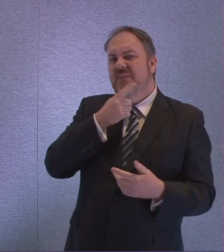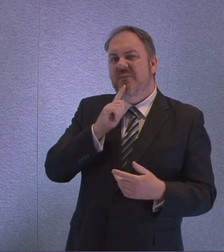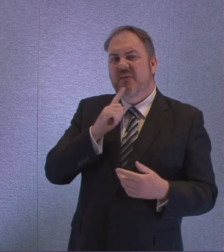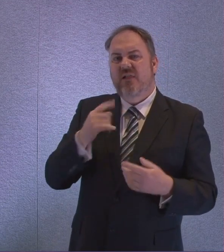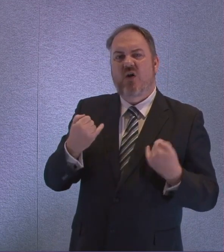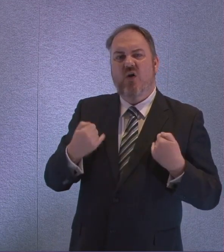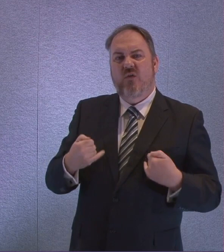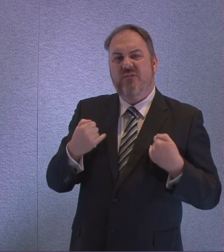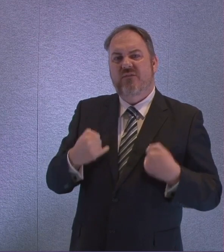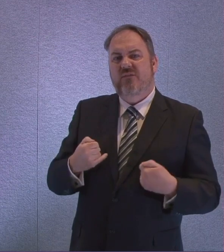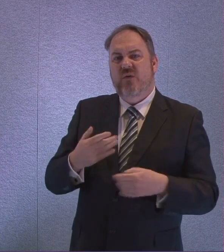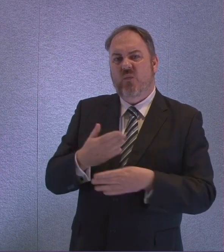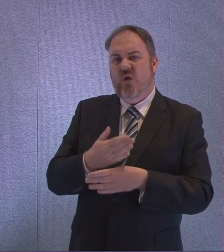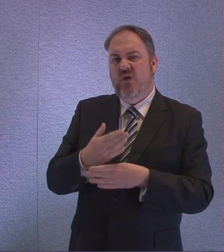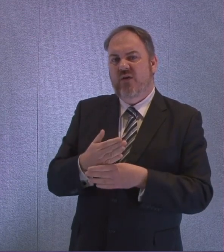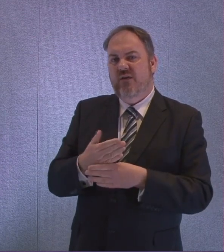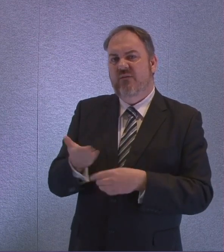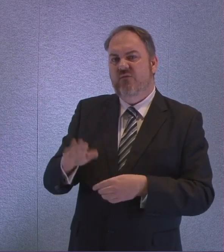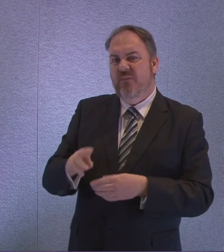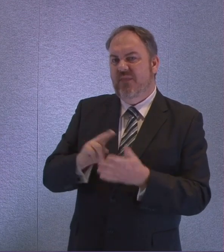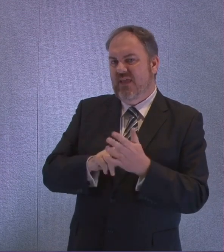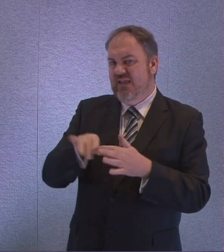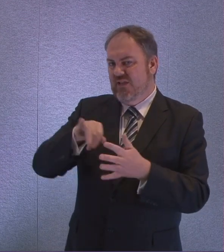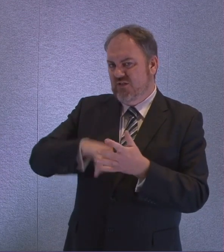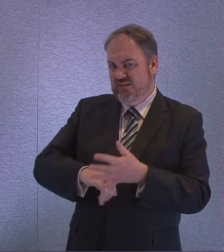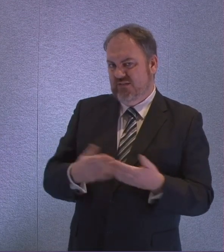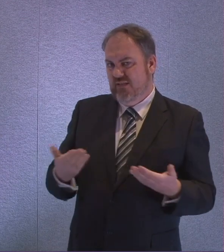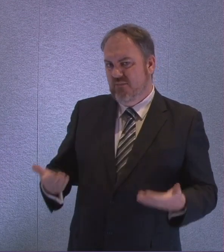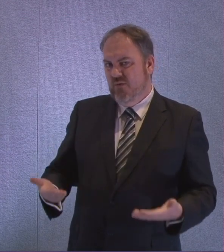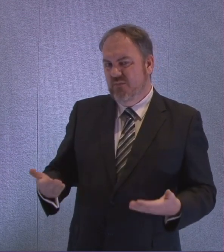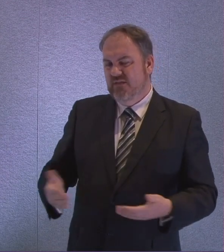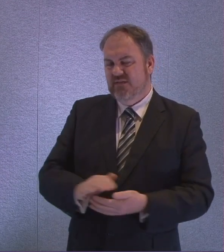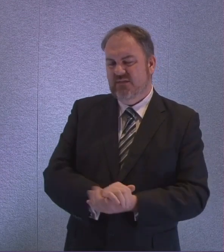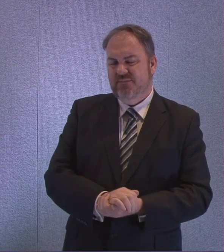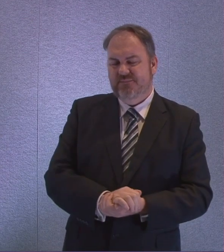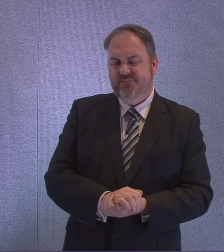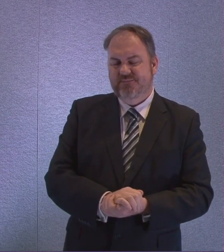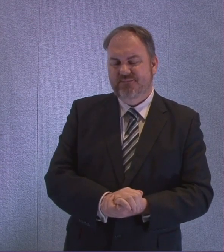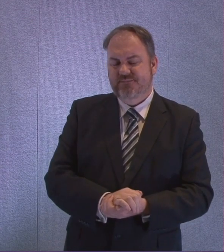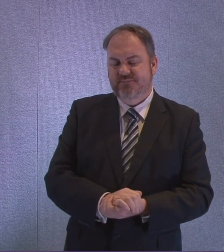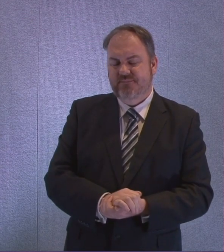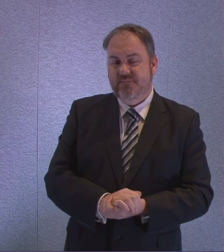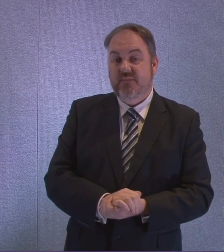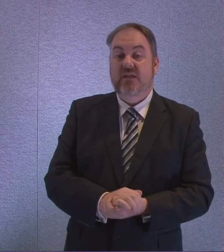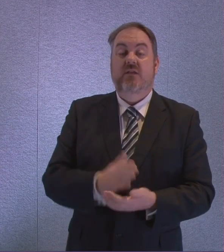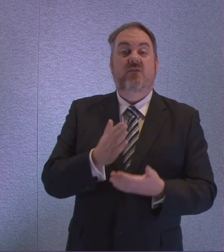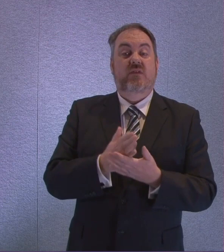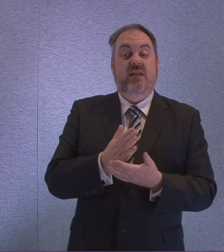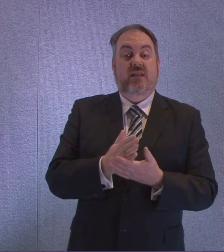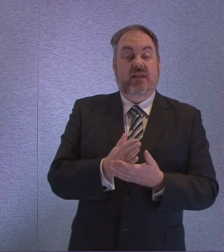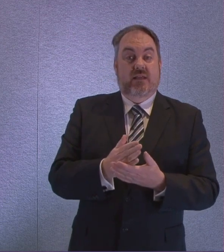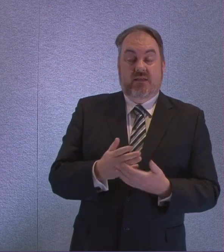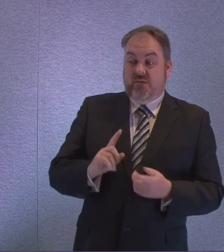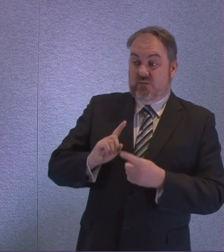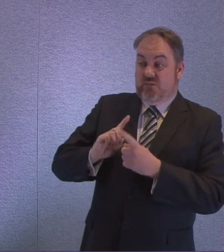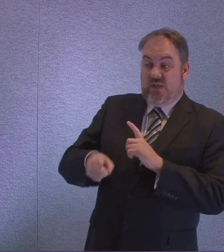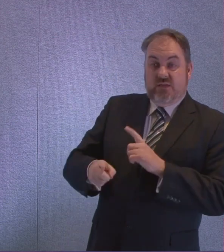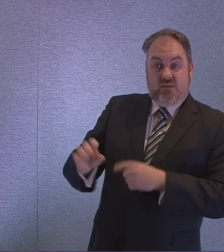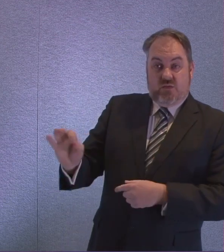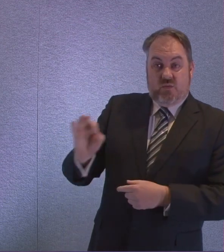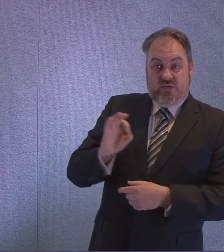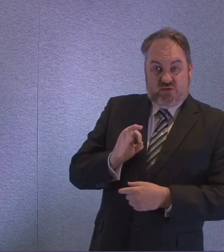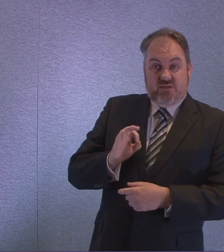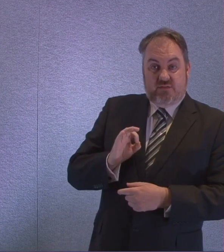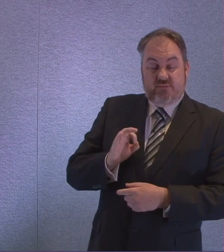Service and in our care services? The current rate in the National Health Service related